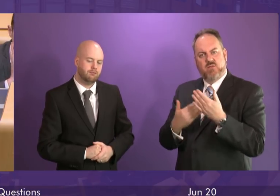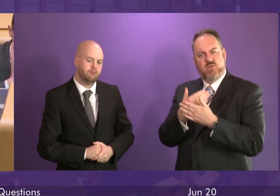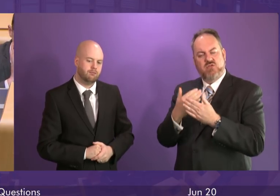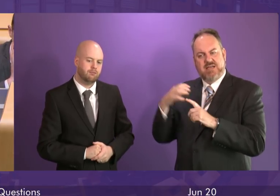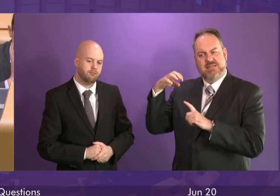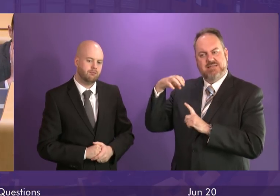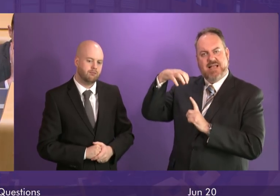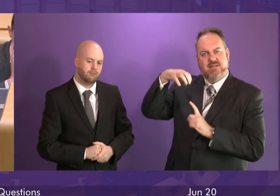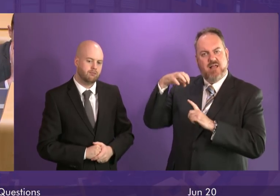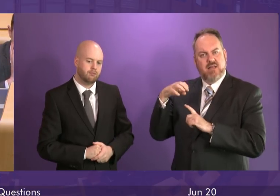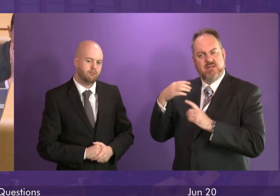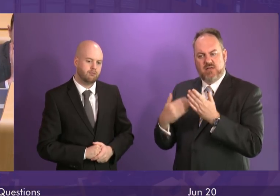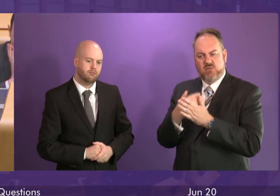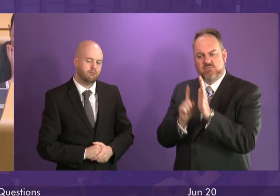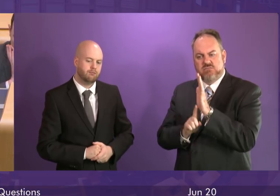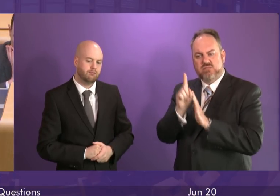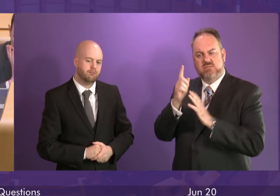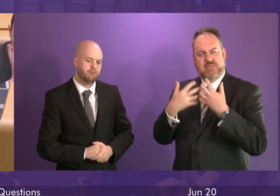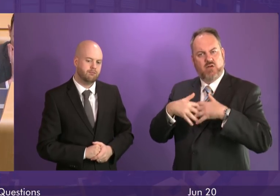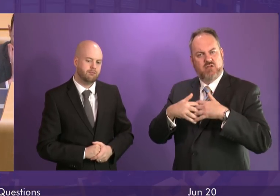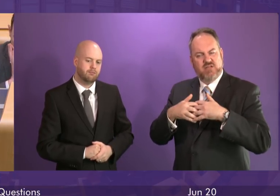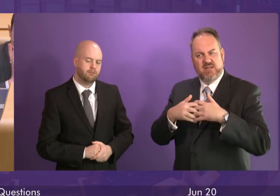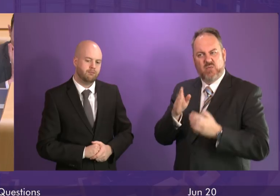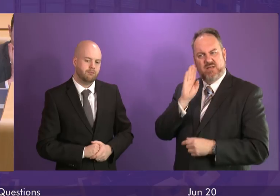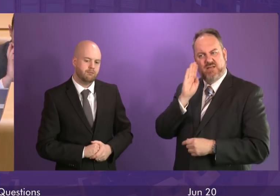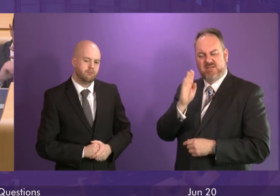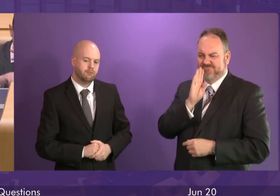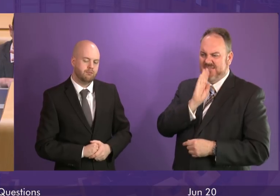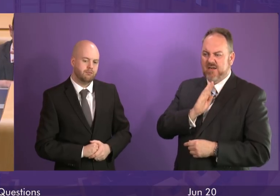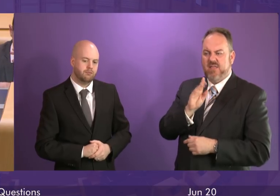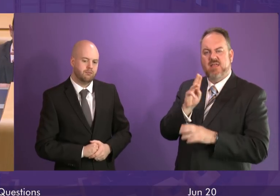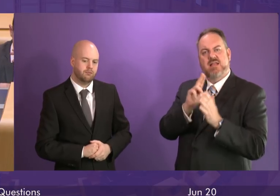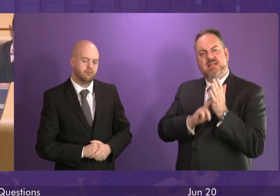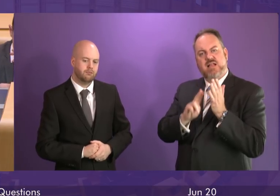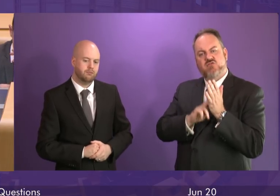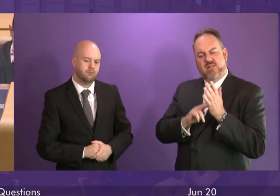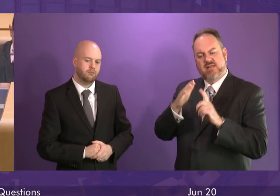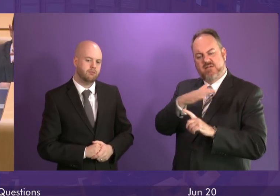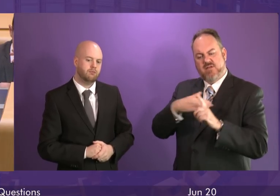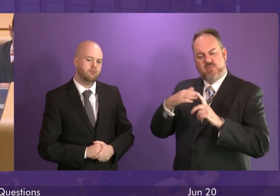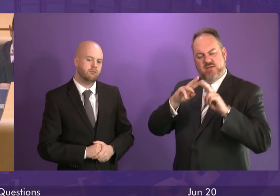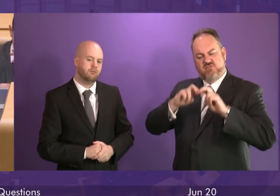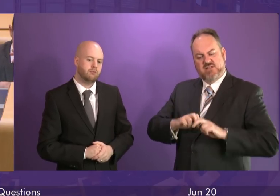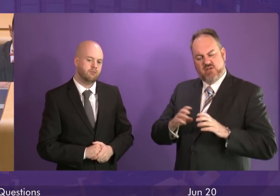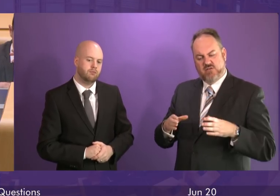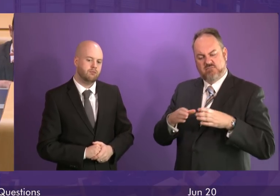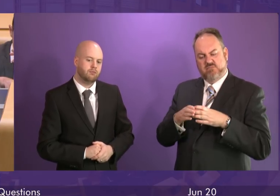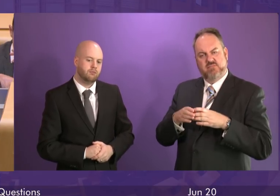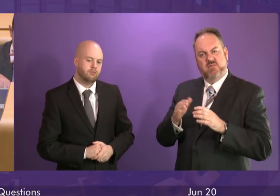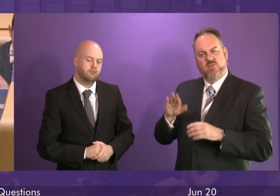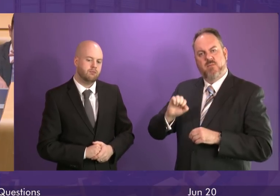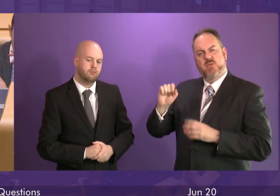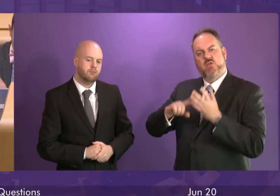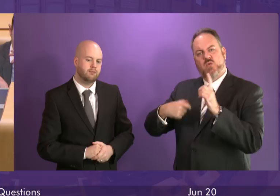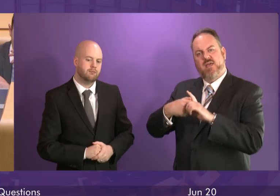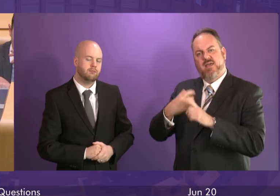Does she therefore share my disappointment with the decision by the Natural Environment Research Council overseen by the UK Government to withdraw